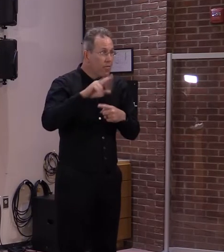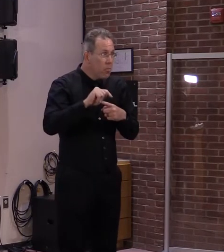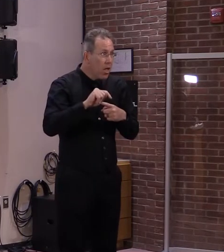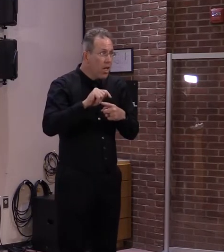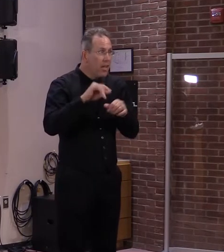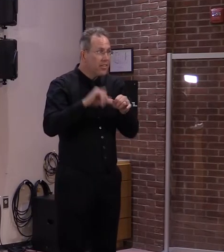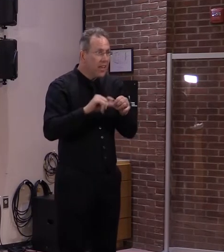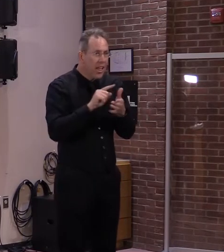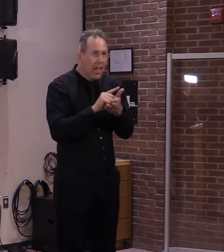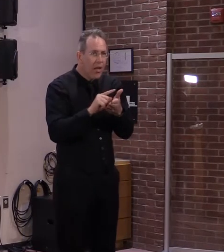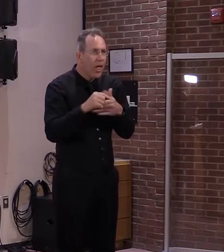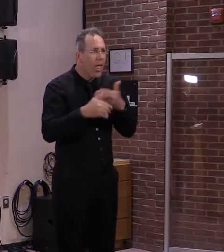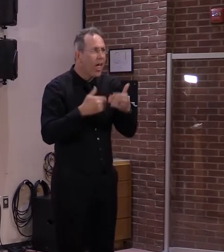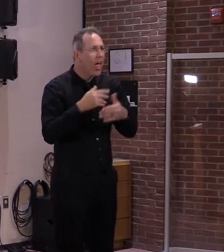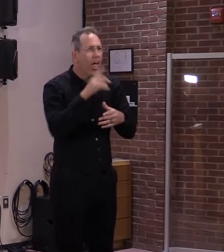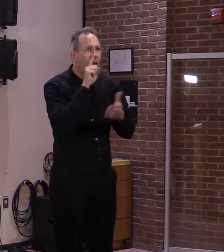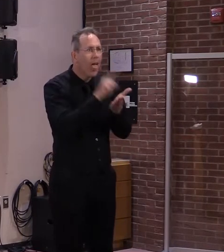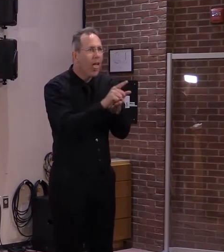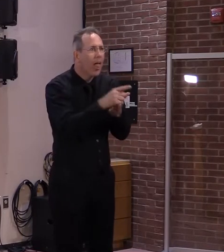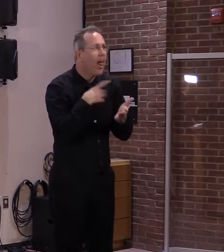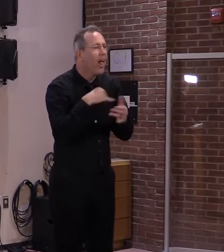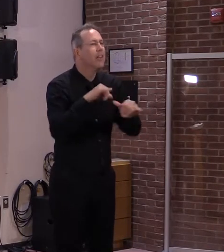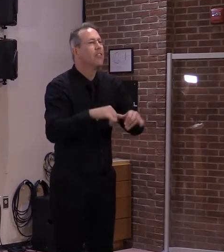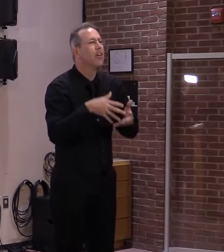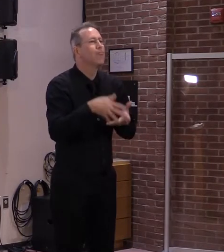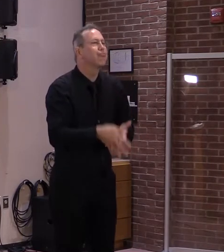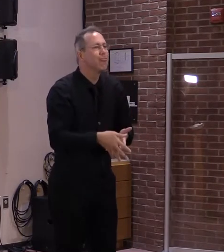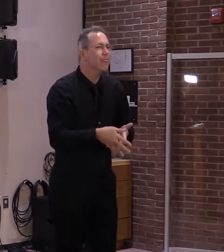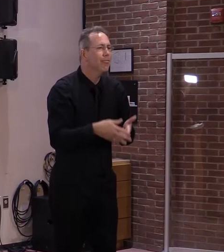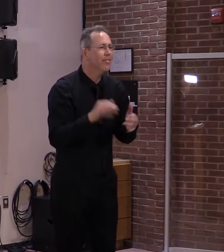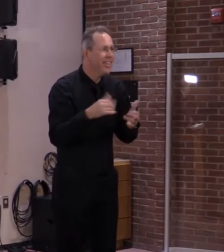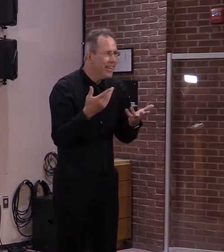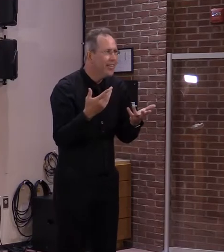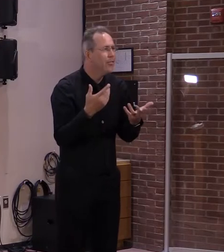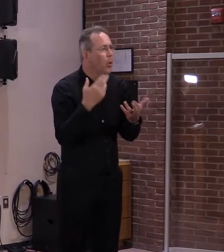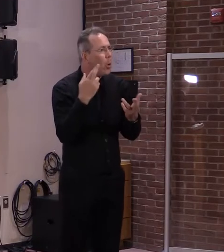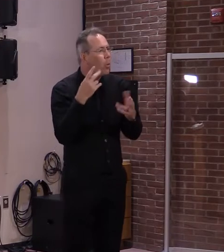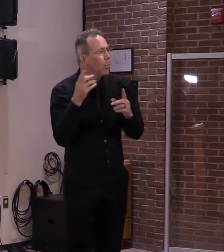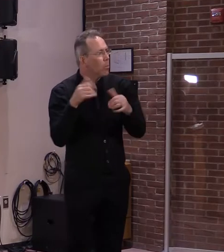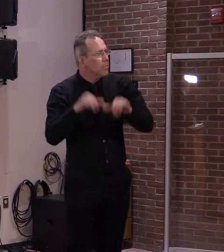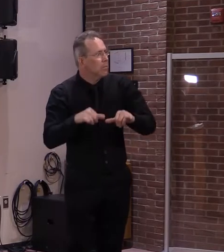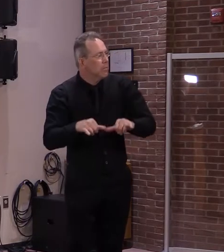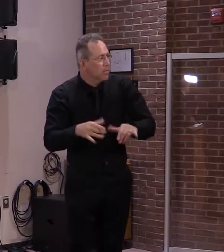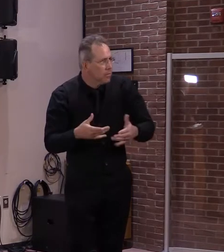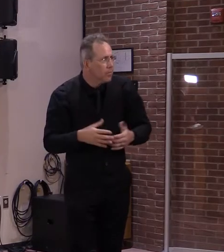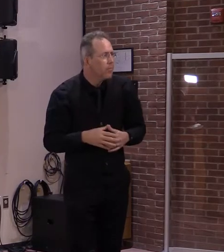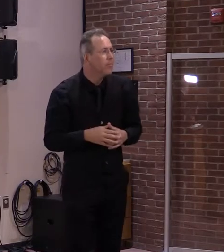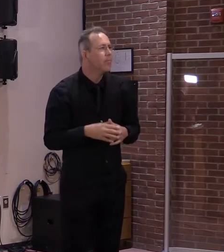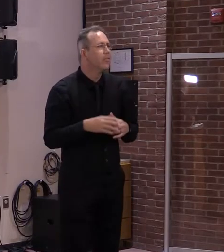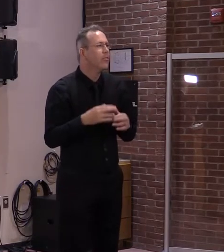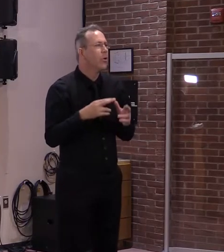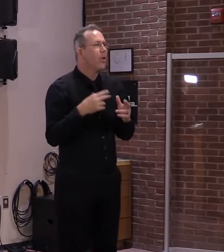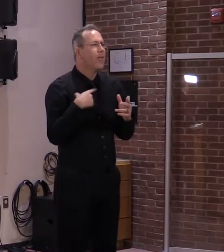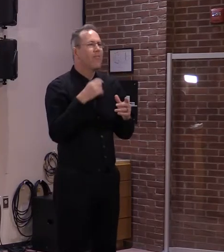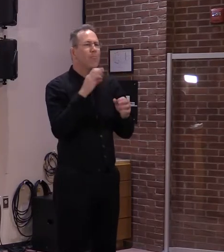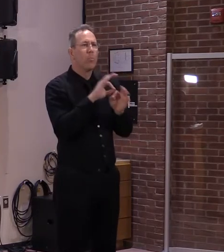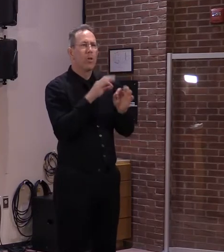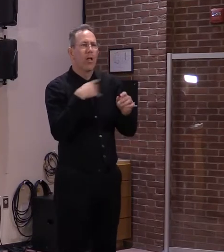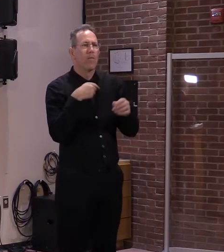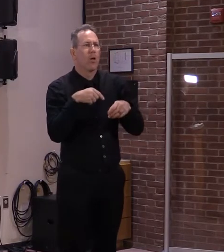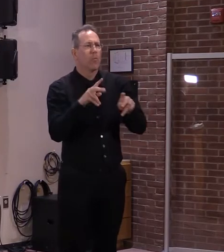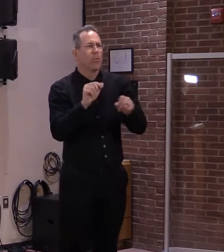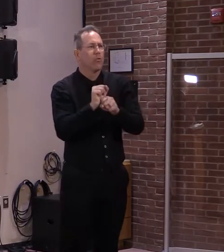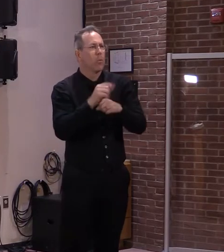ways to appreciate Vermont and then find opportunity. And that's the key. know, when when we ask people,